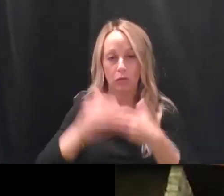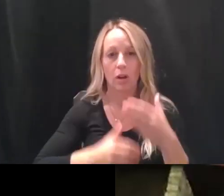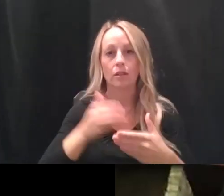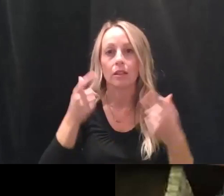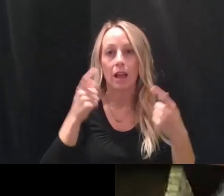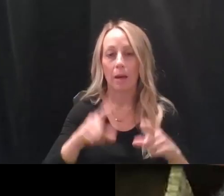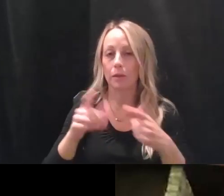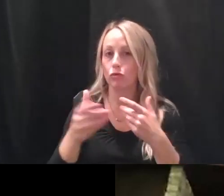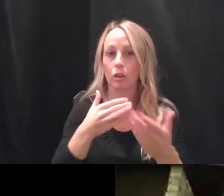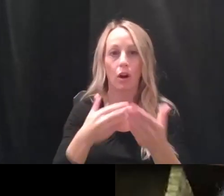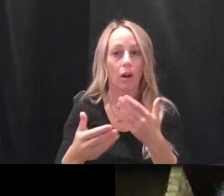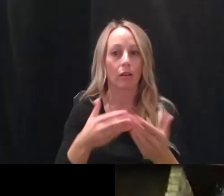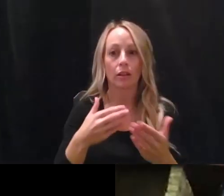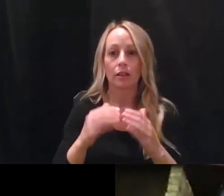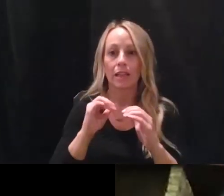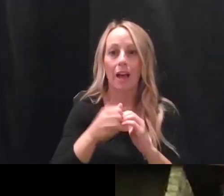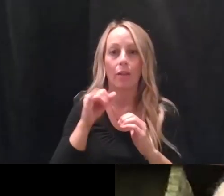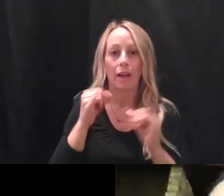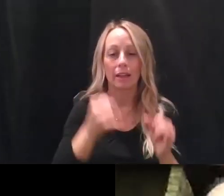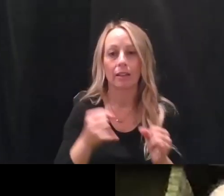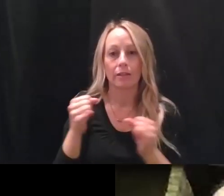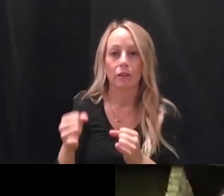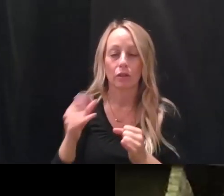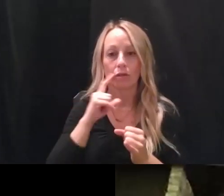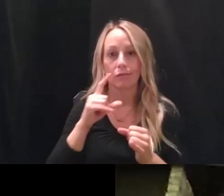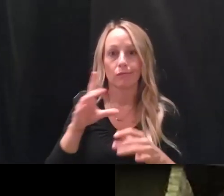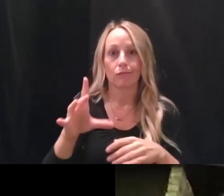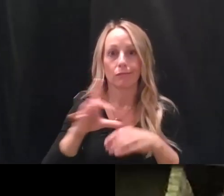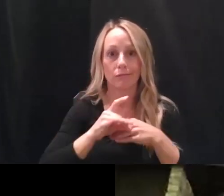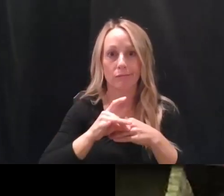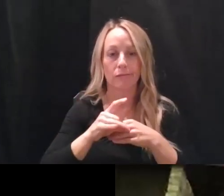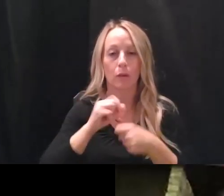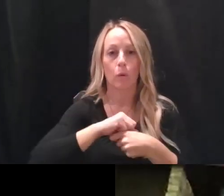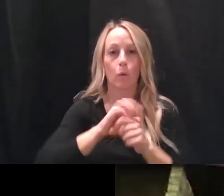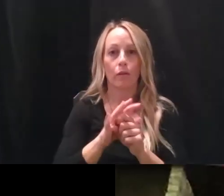regardless of how the individual may have contracted COVID-19.